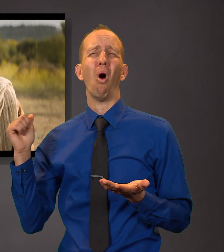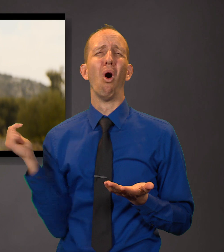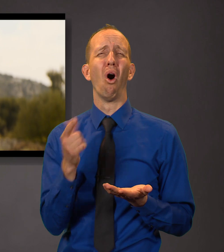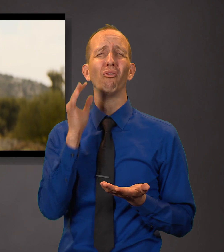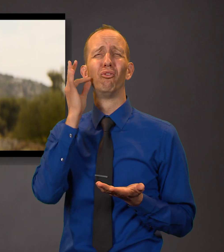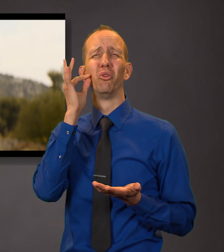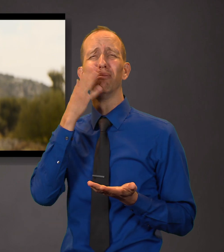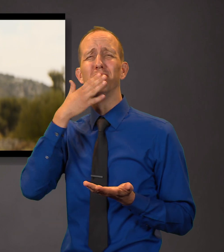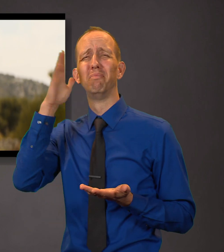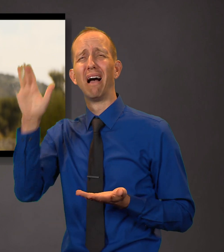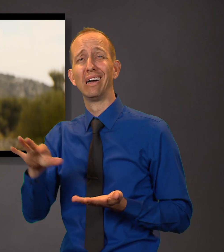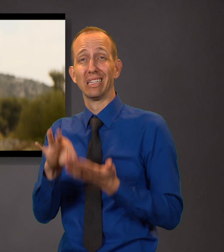had become corrupted.